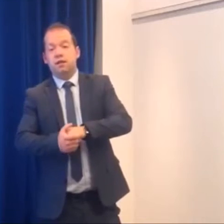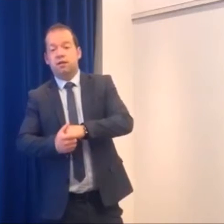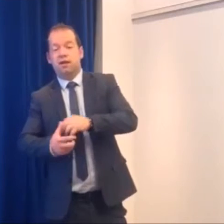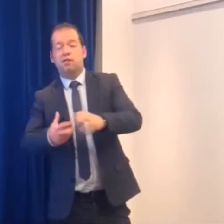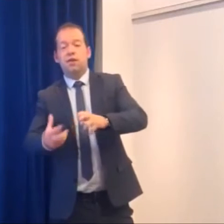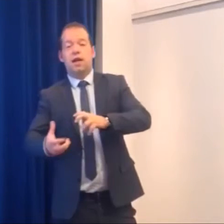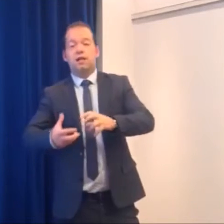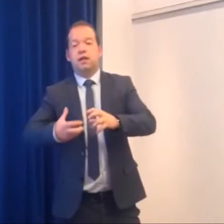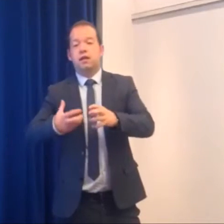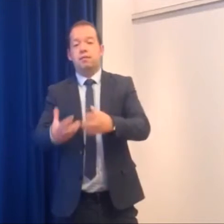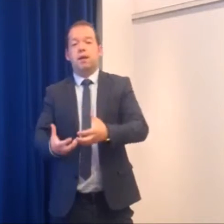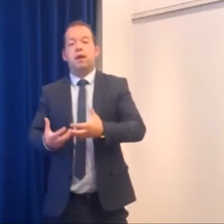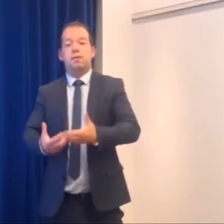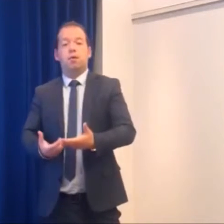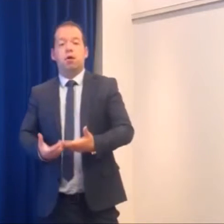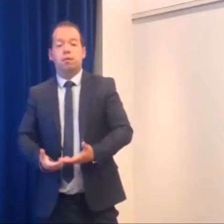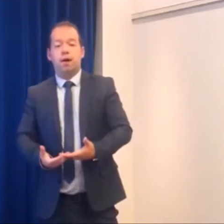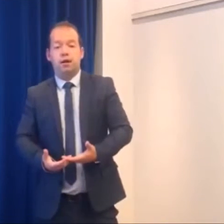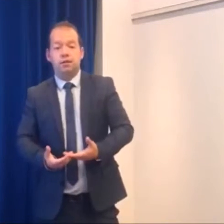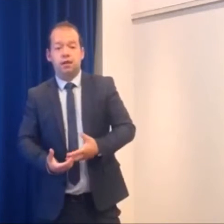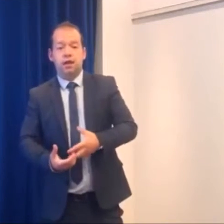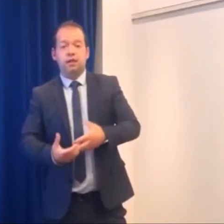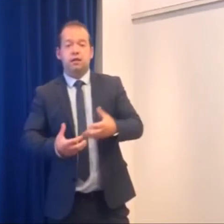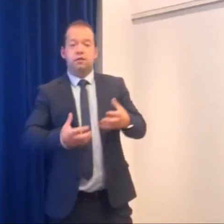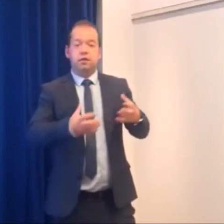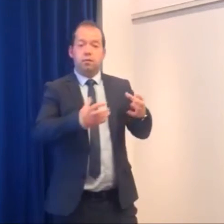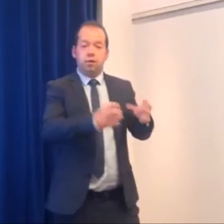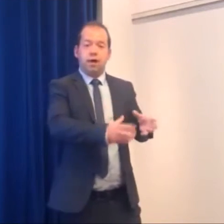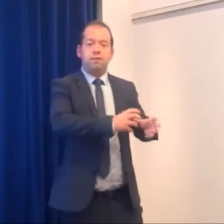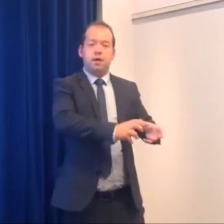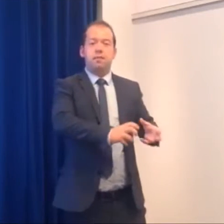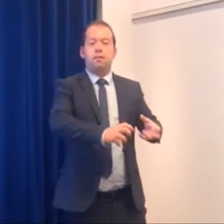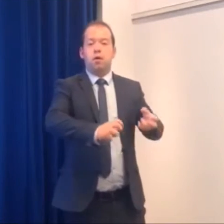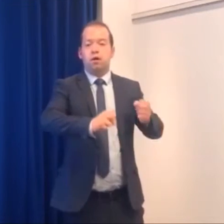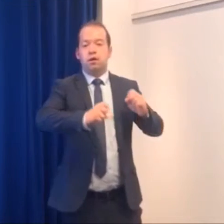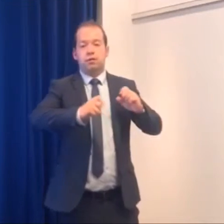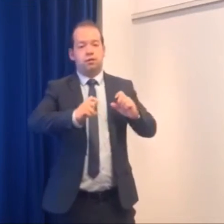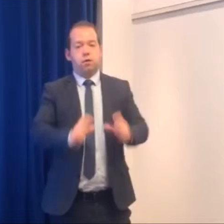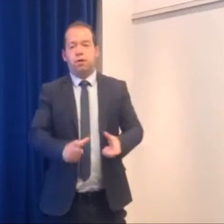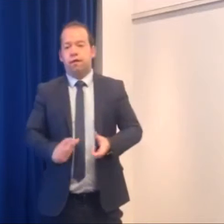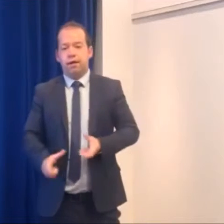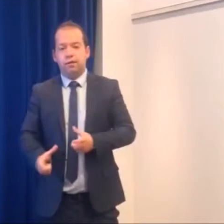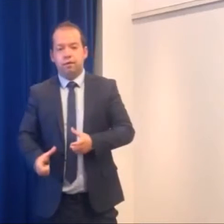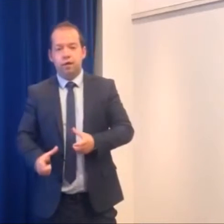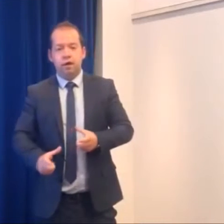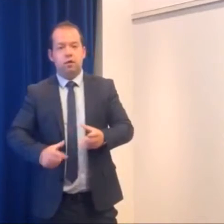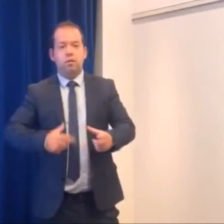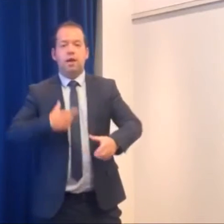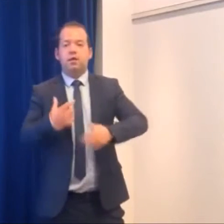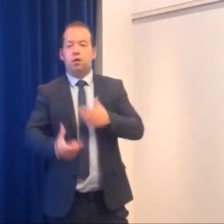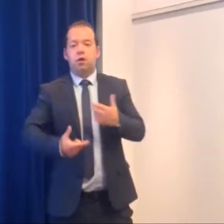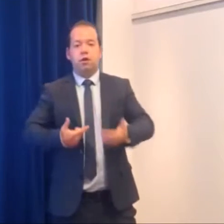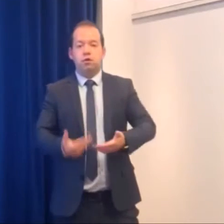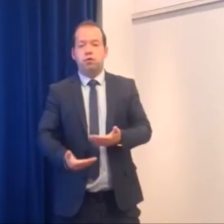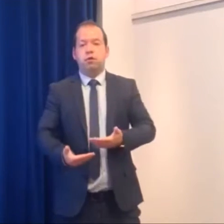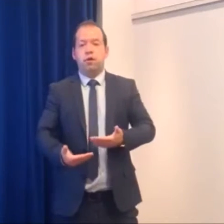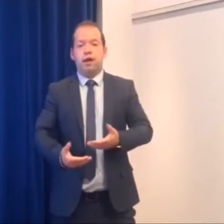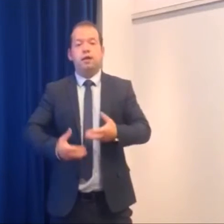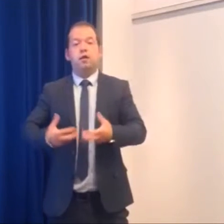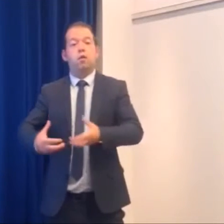to rehash the main important parts because obviously the prime time in the morning is so effective you know make sure you're using correctly you're